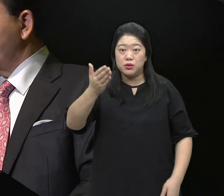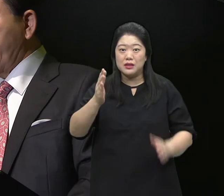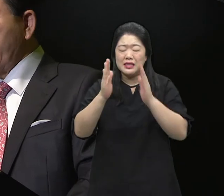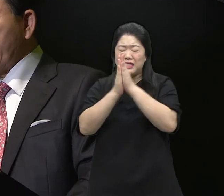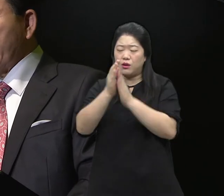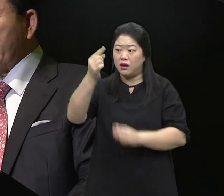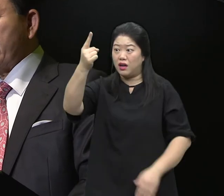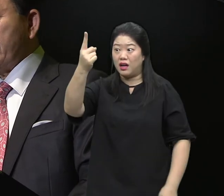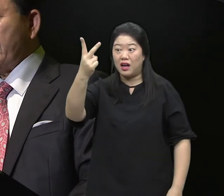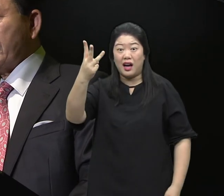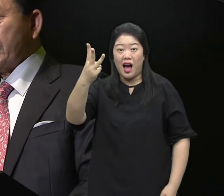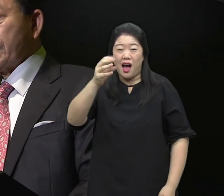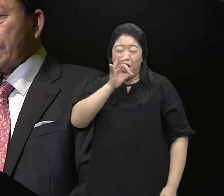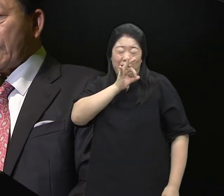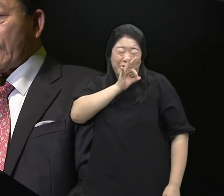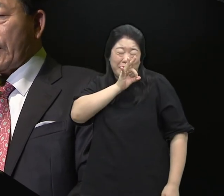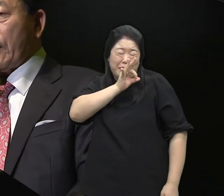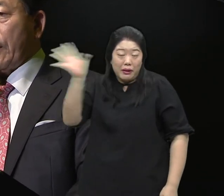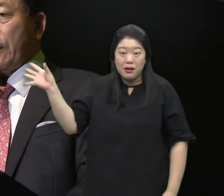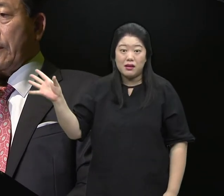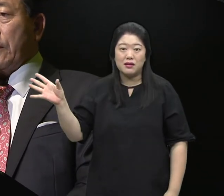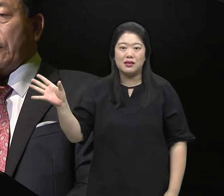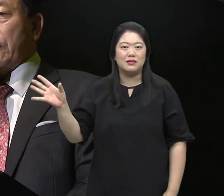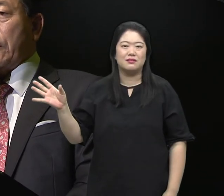That makes no sense for you to not pray this prayer at all